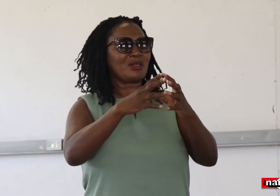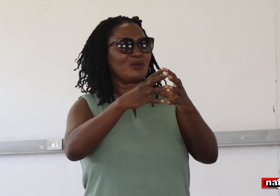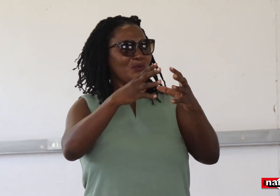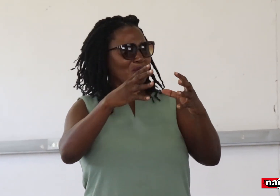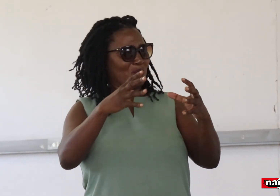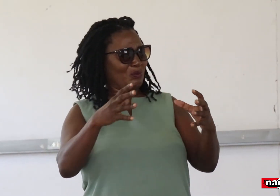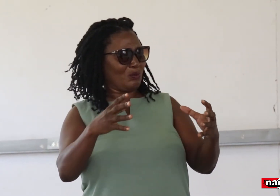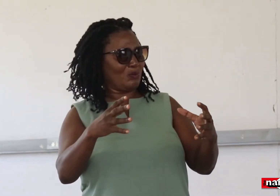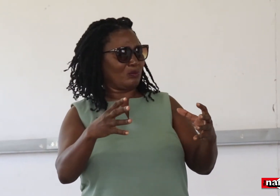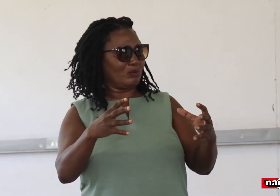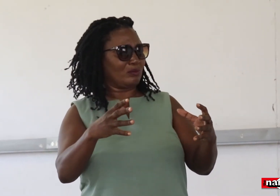We have a big problem.